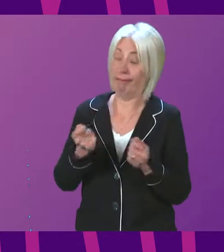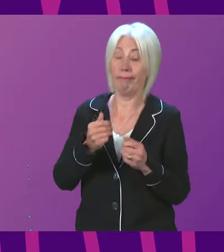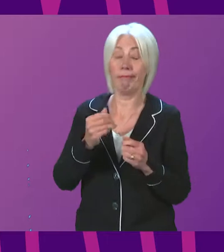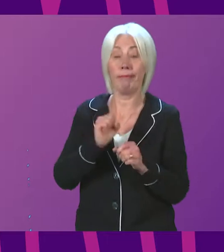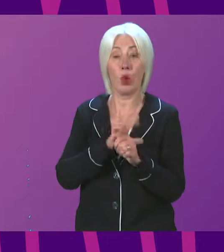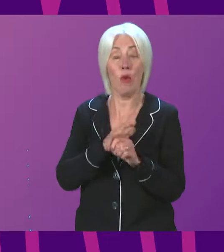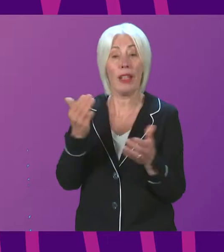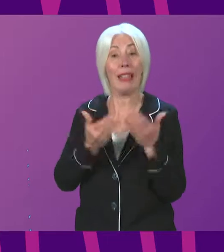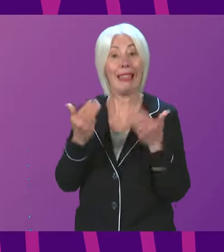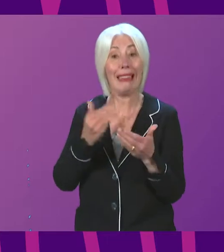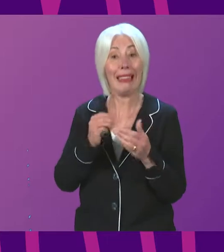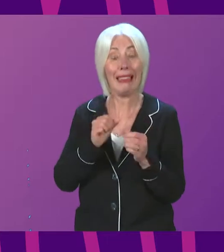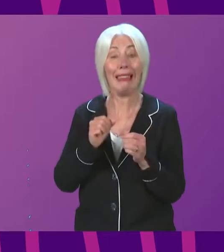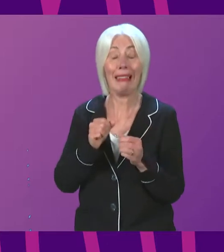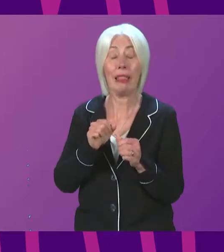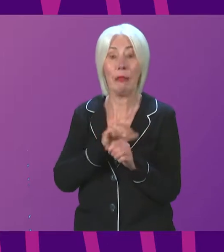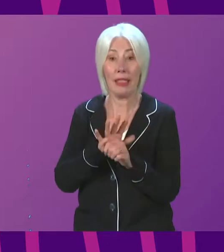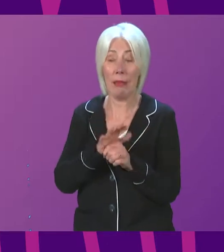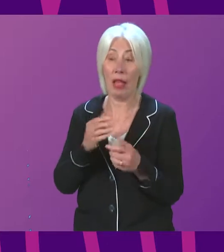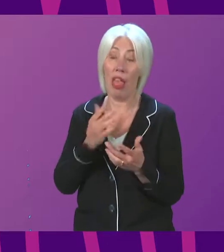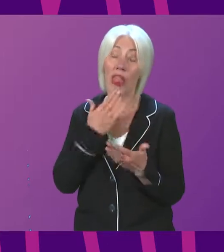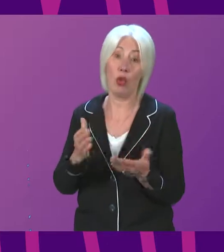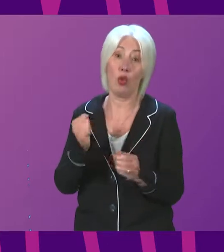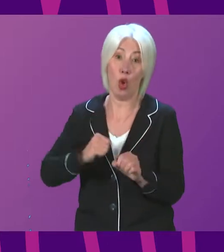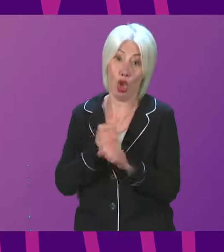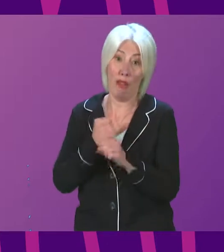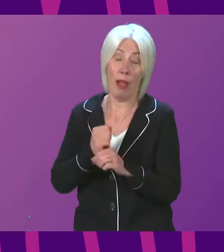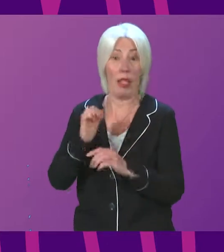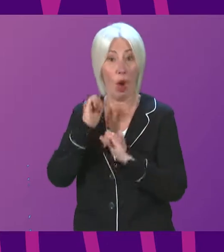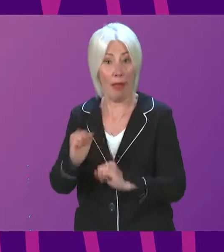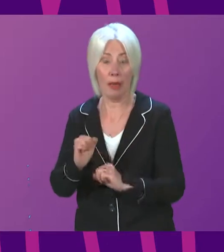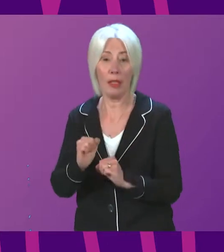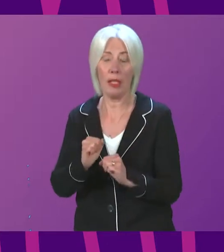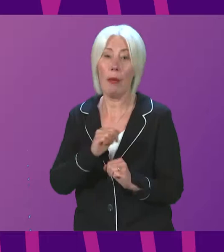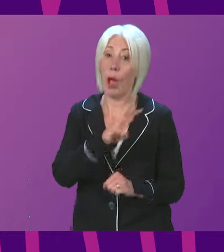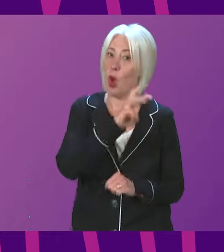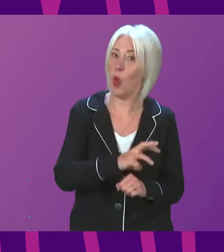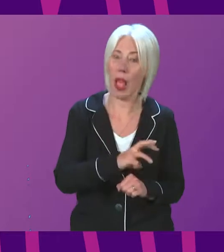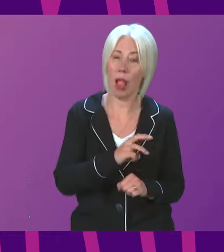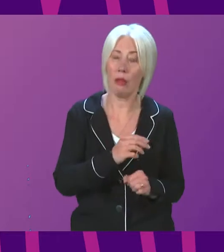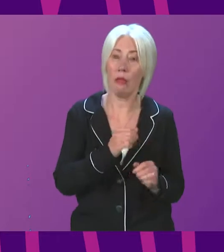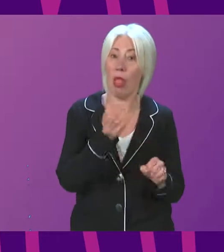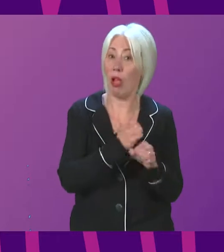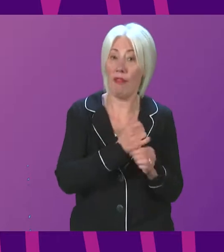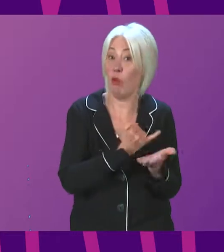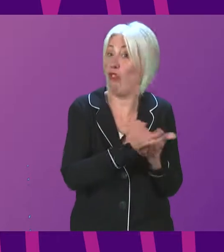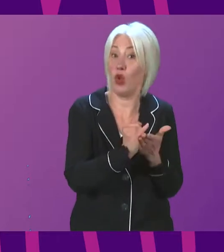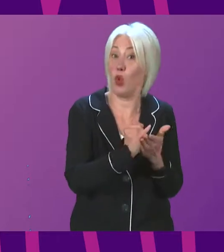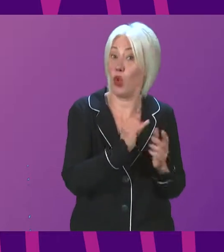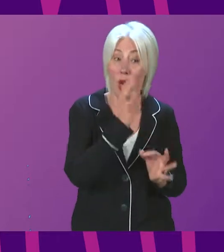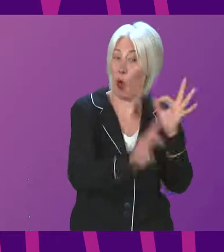the Scottish Government for keeping to their commitment. This is unlike Wales, where the Labour Government is refusing to carry out a similar inquiry.